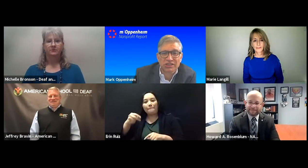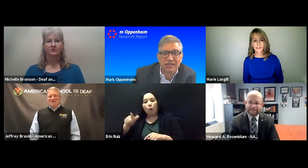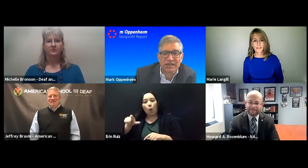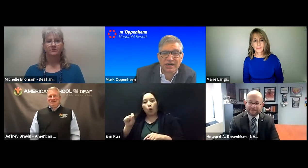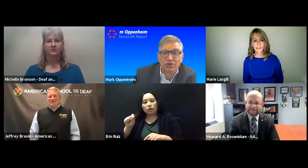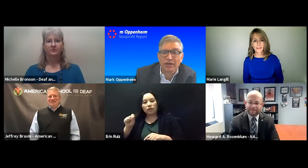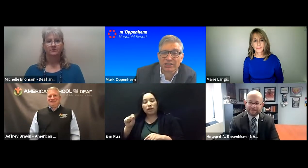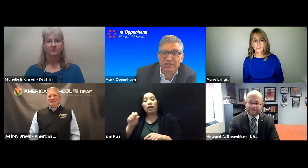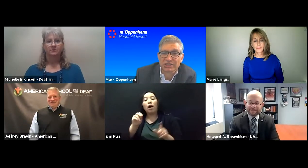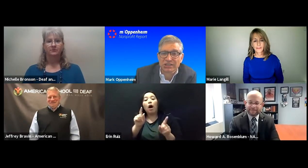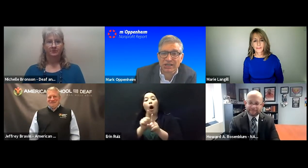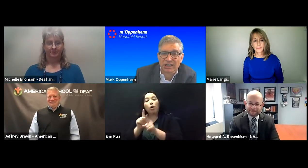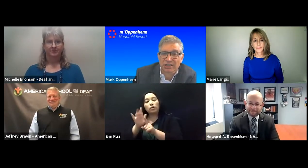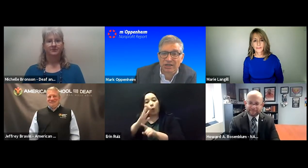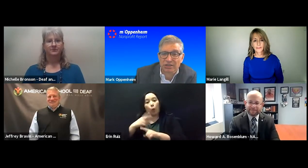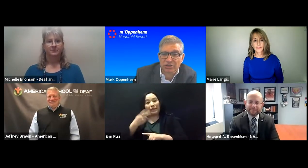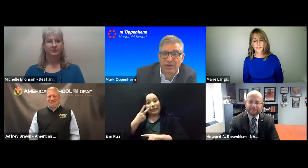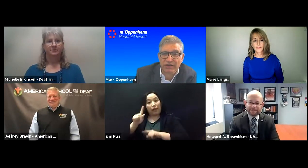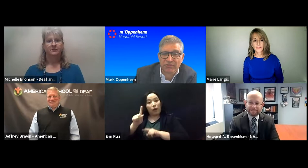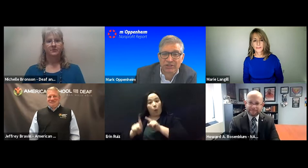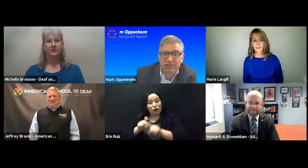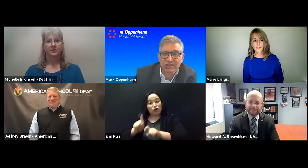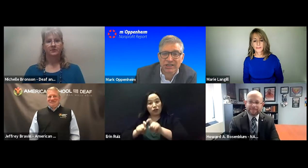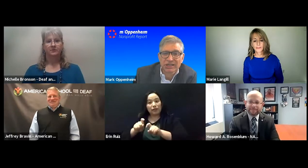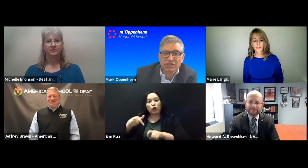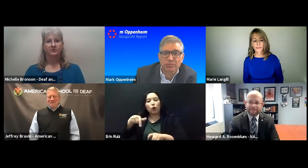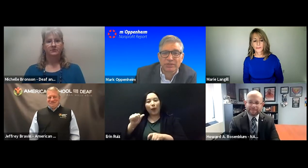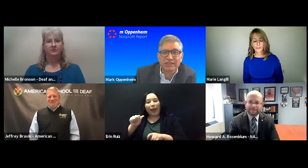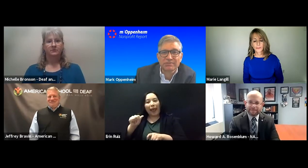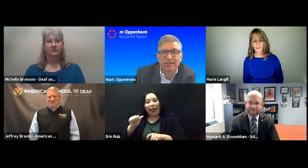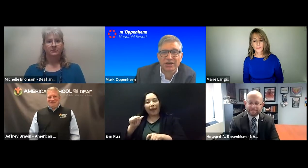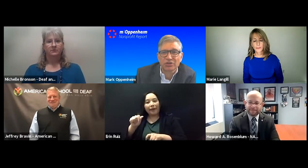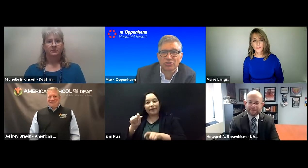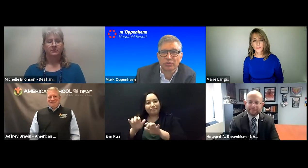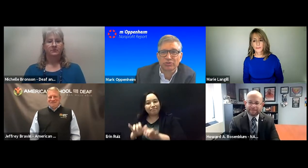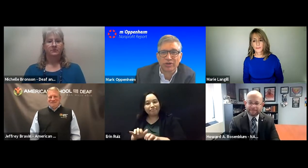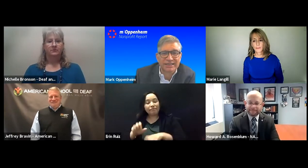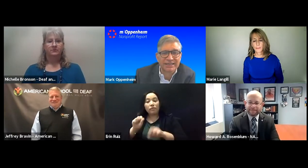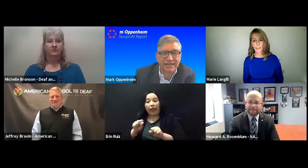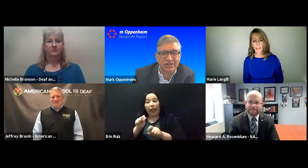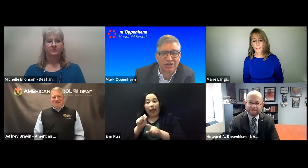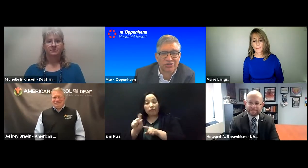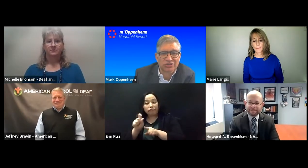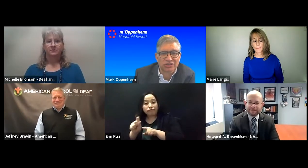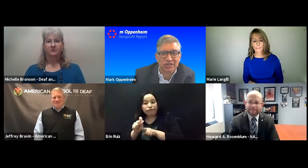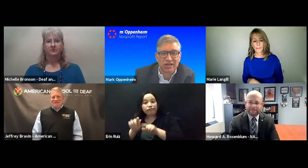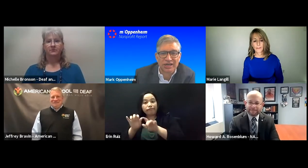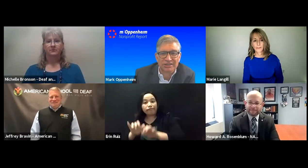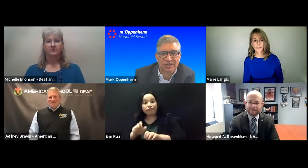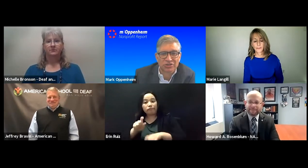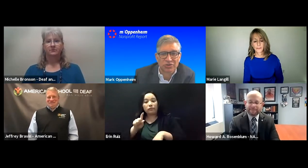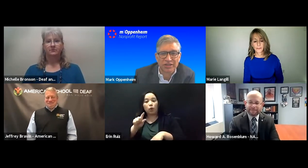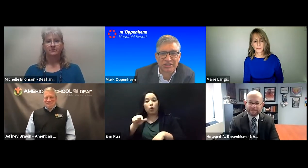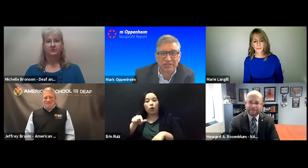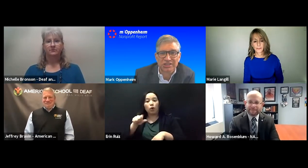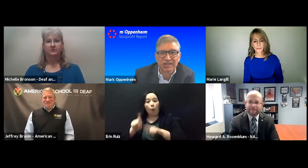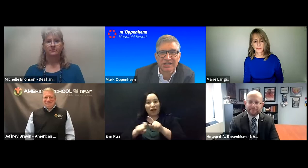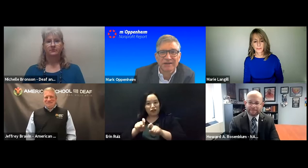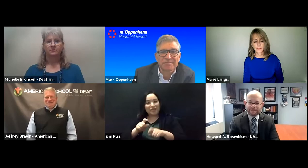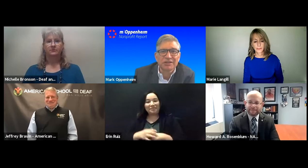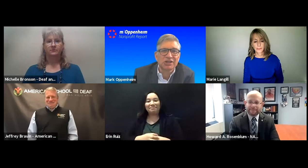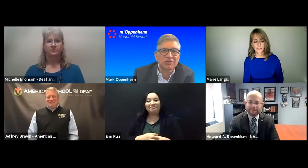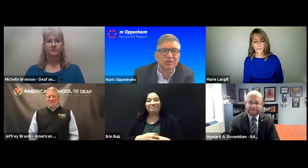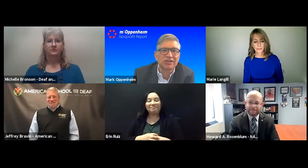also see questions, Q&A function. So please submit those. We will try to get to those questions.